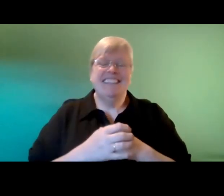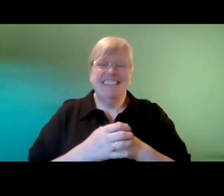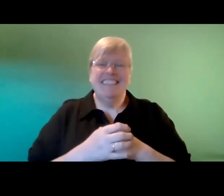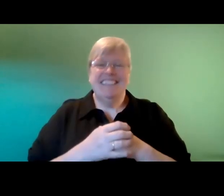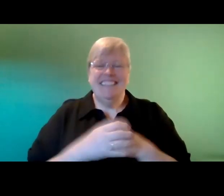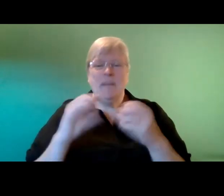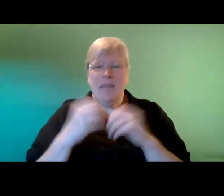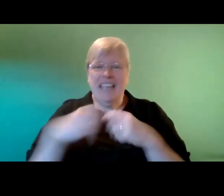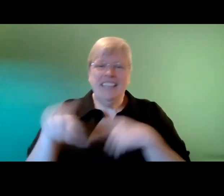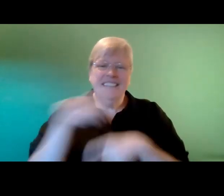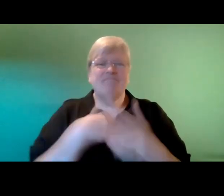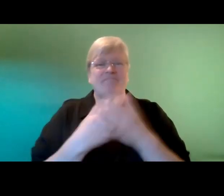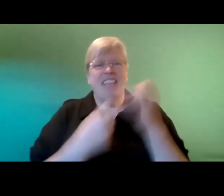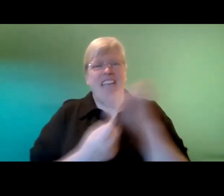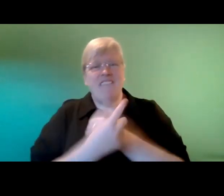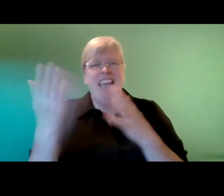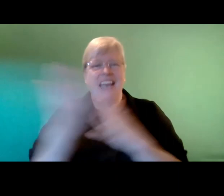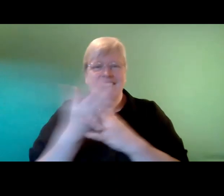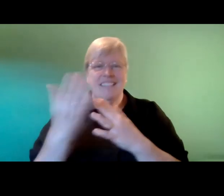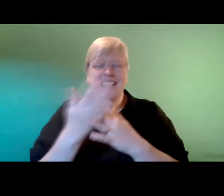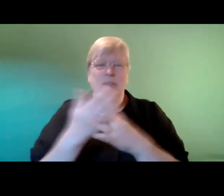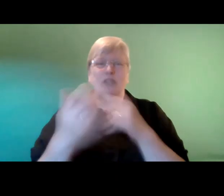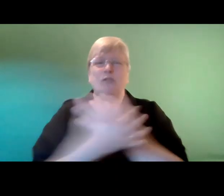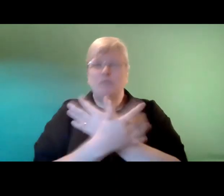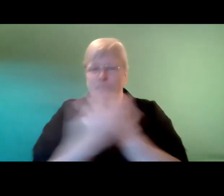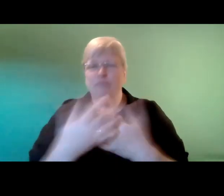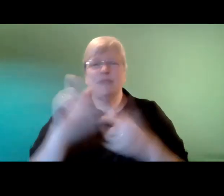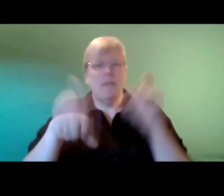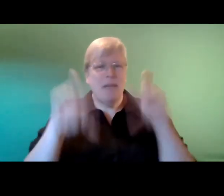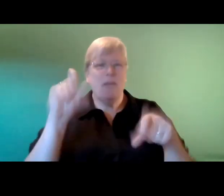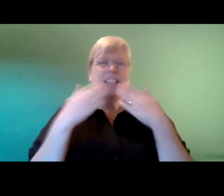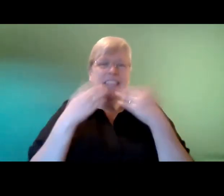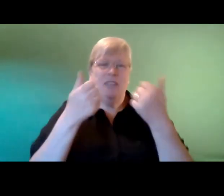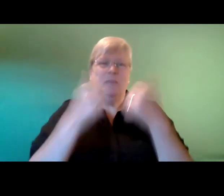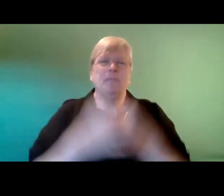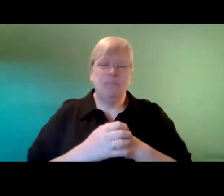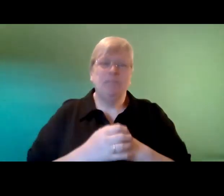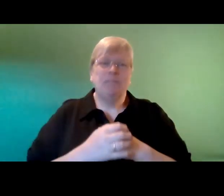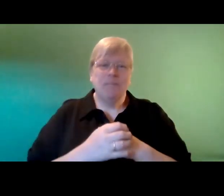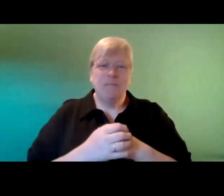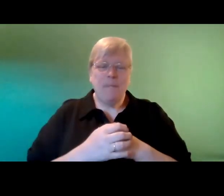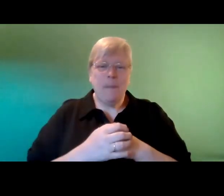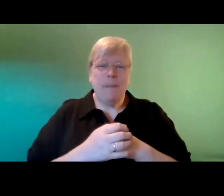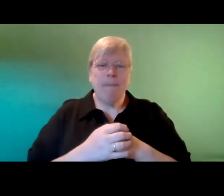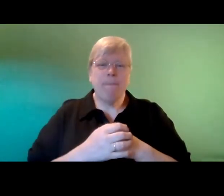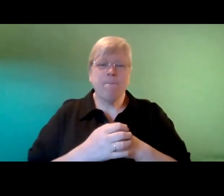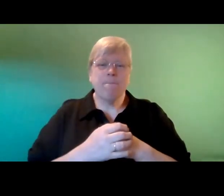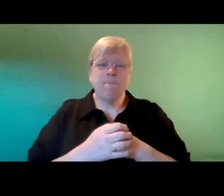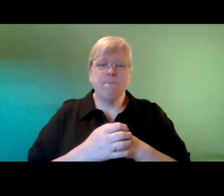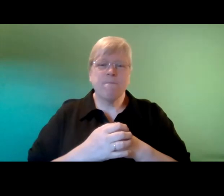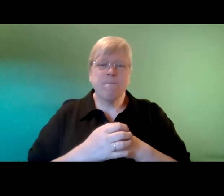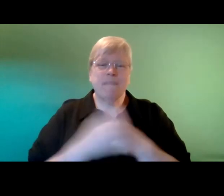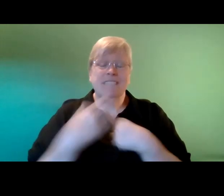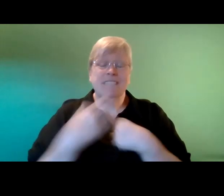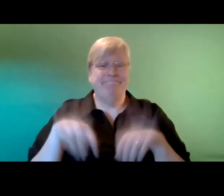um the event more accessible to so many more people so thank you so much um yeah so that's all